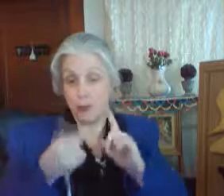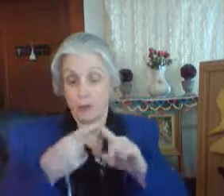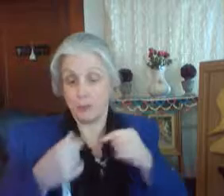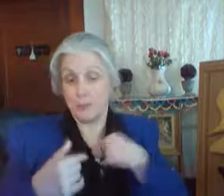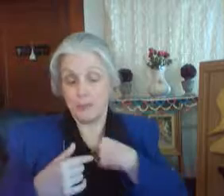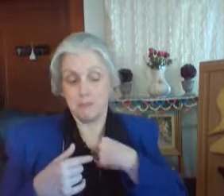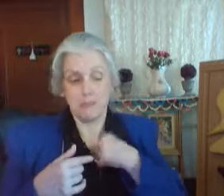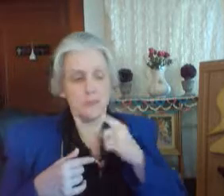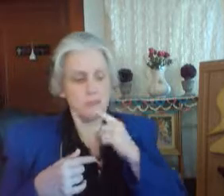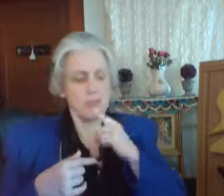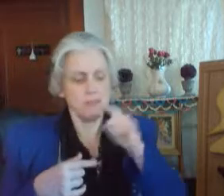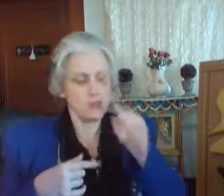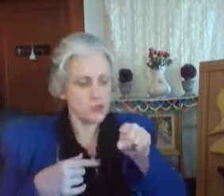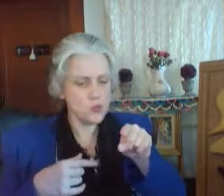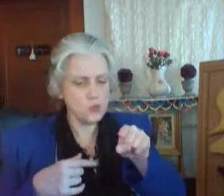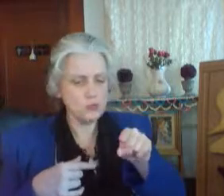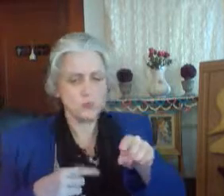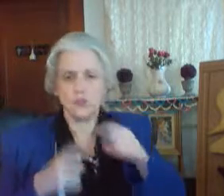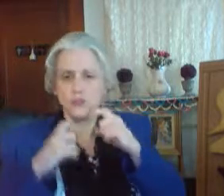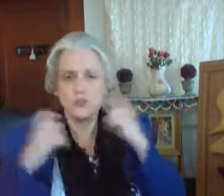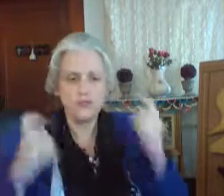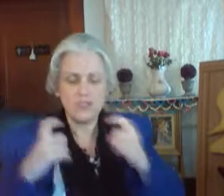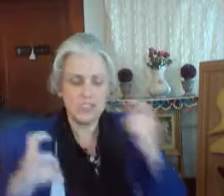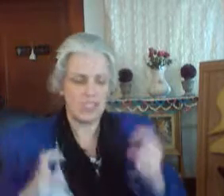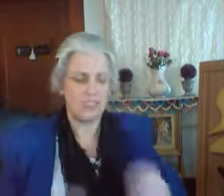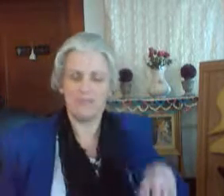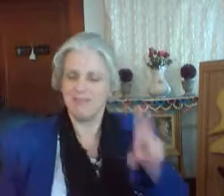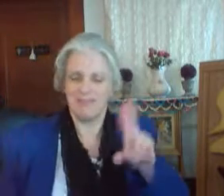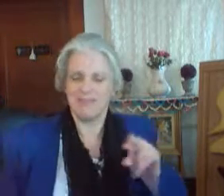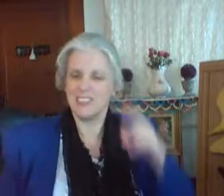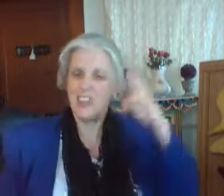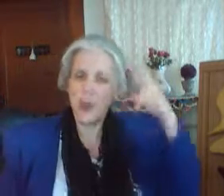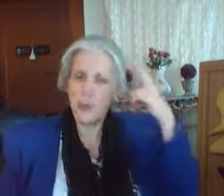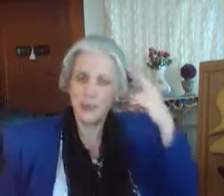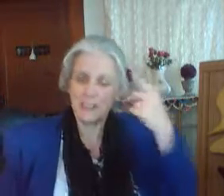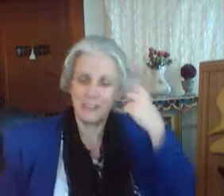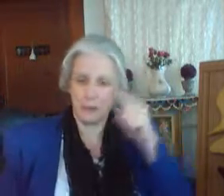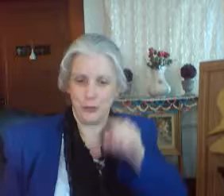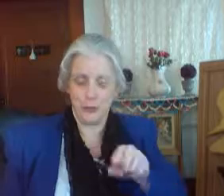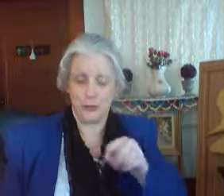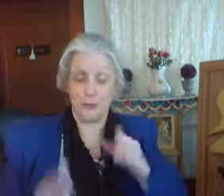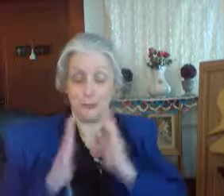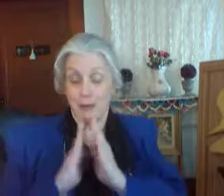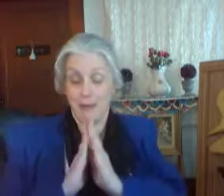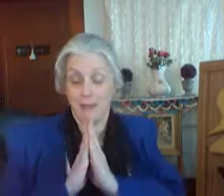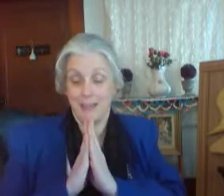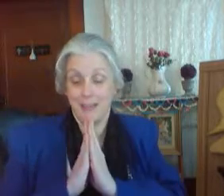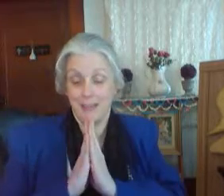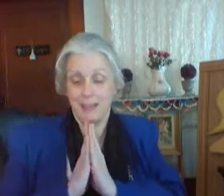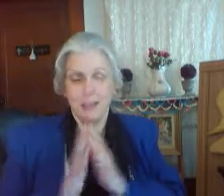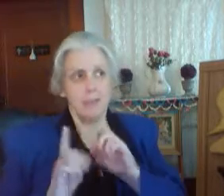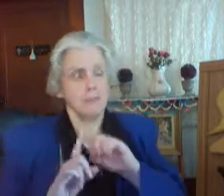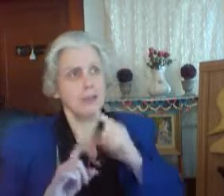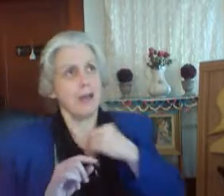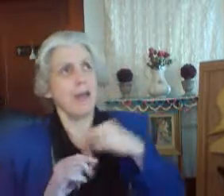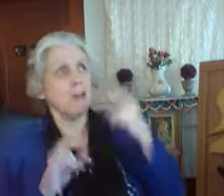your sin, no use to pray. I look